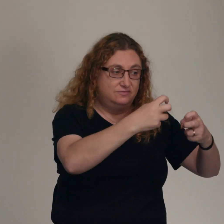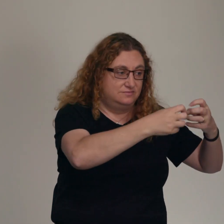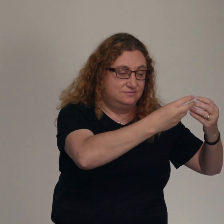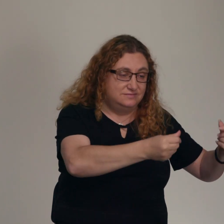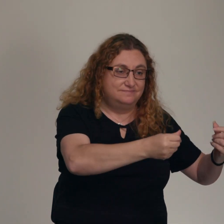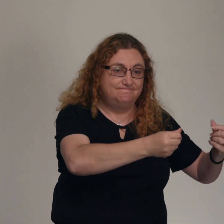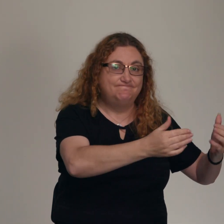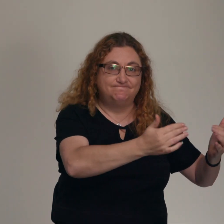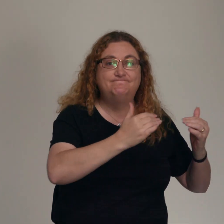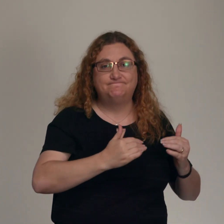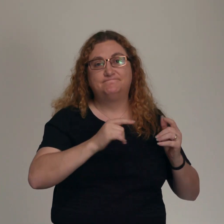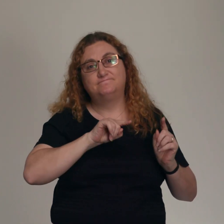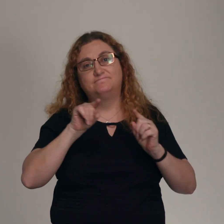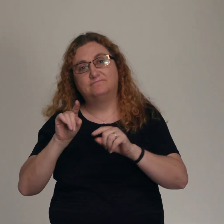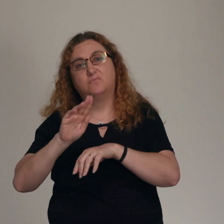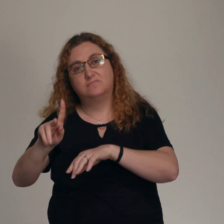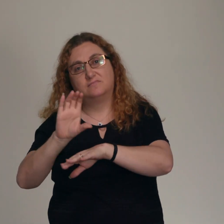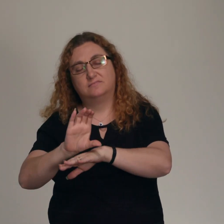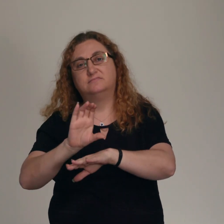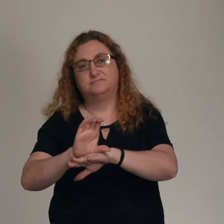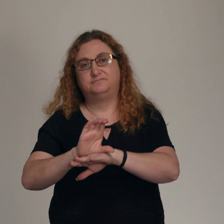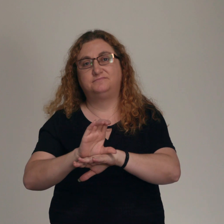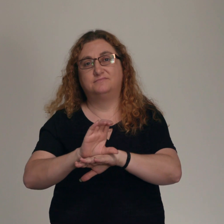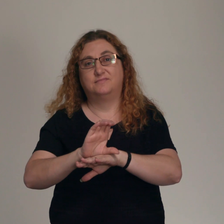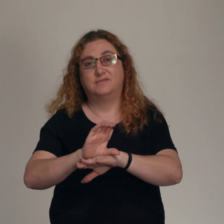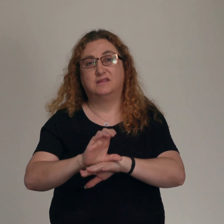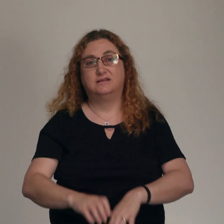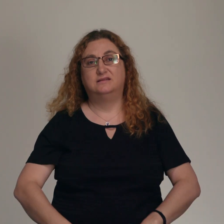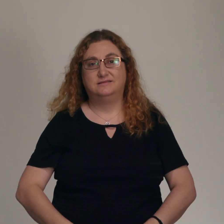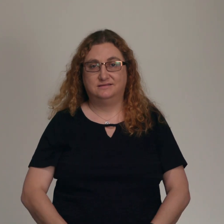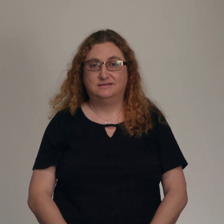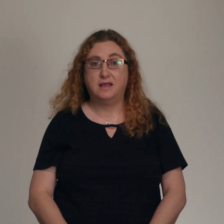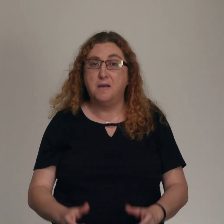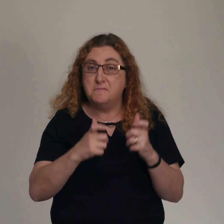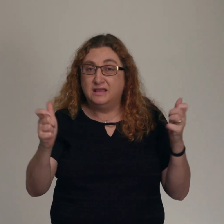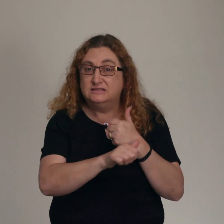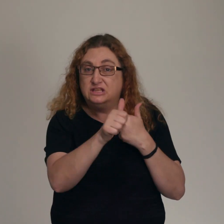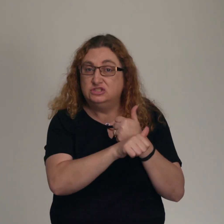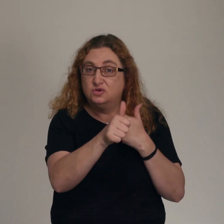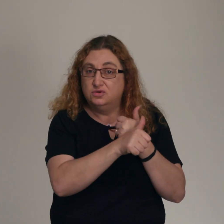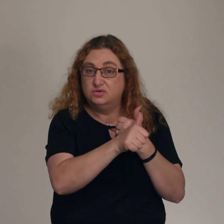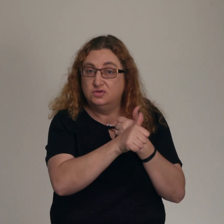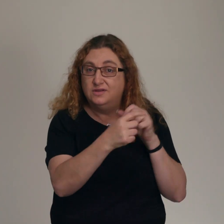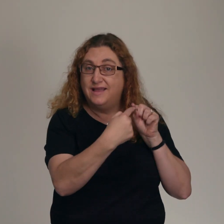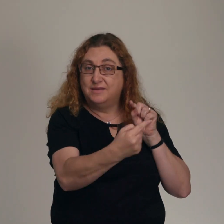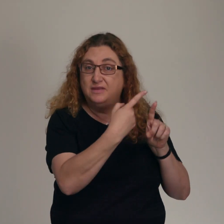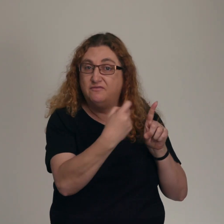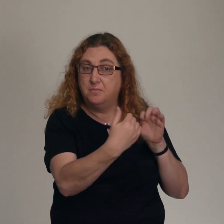See, look, the greatest threat for us as a church is not an oppression from the outside. The greatest threat to our church